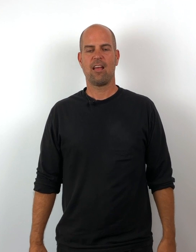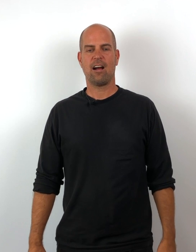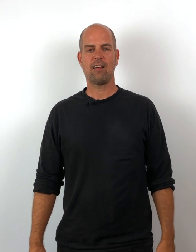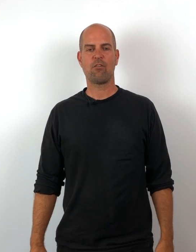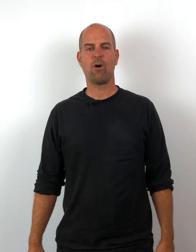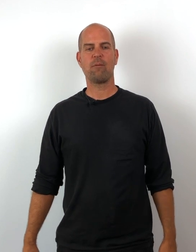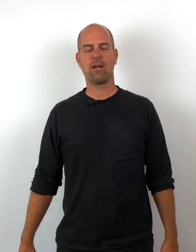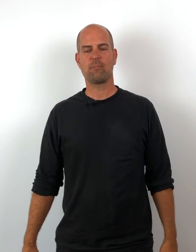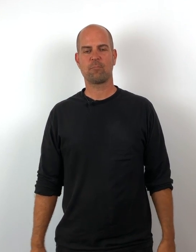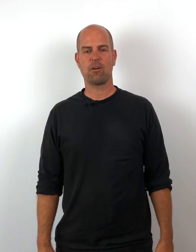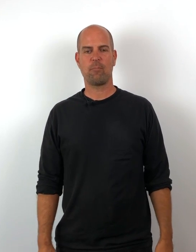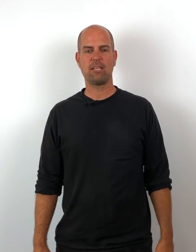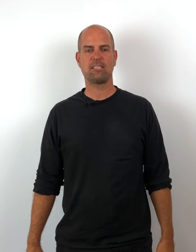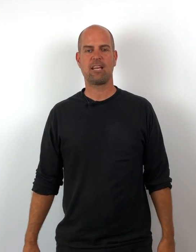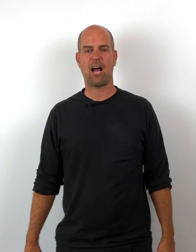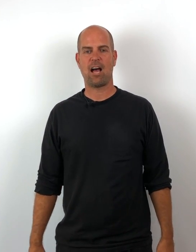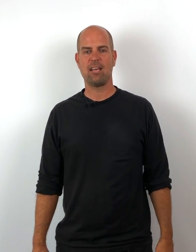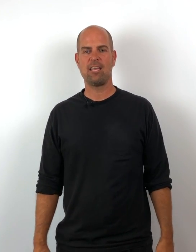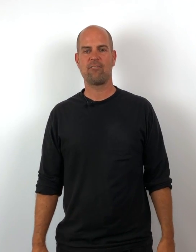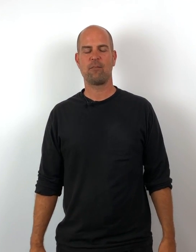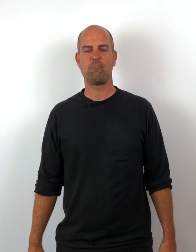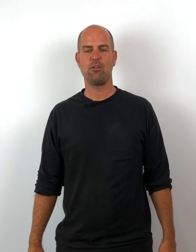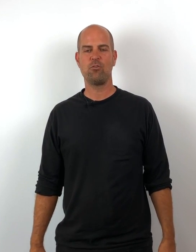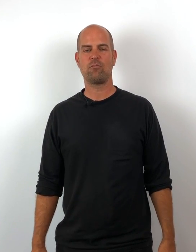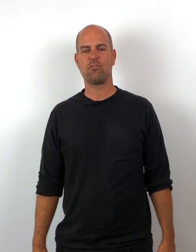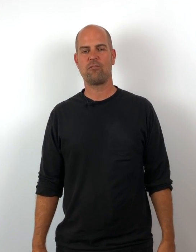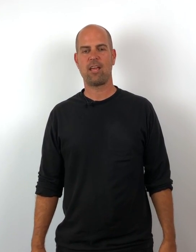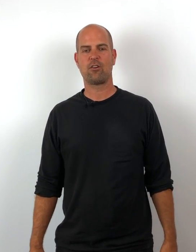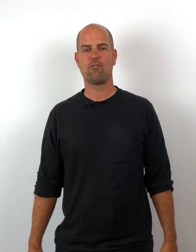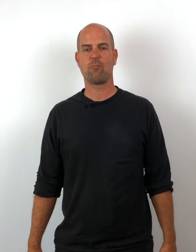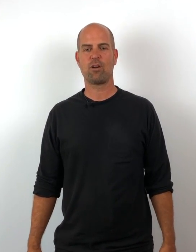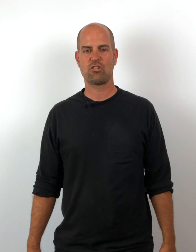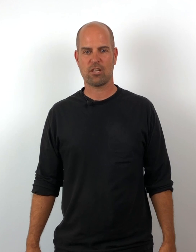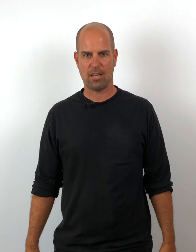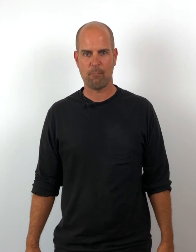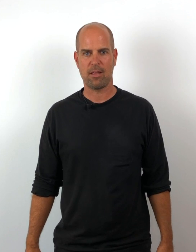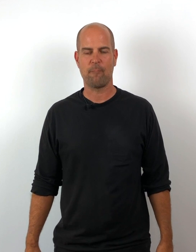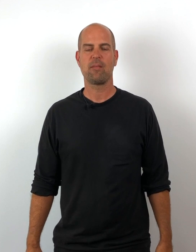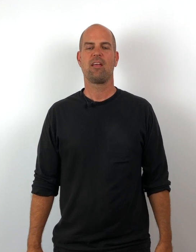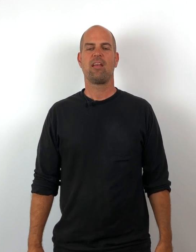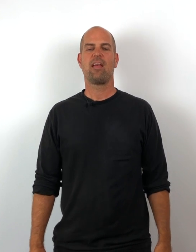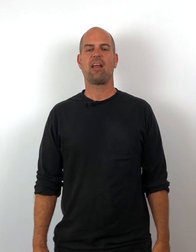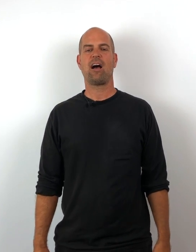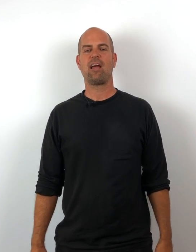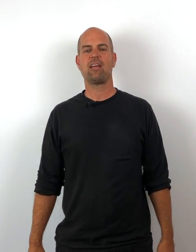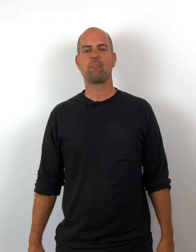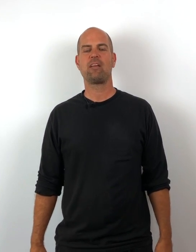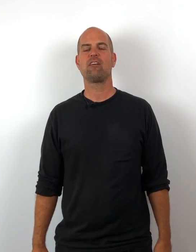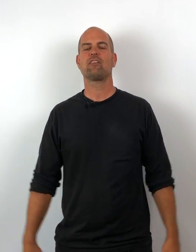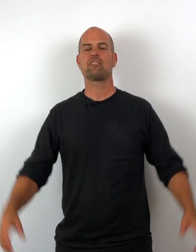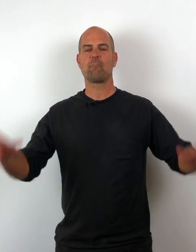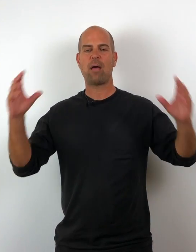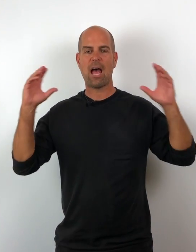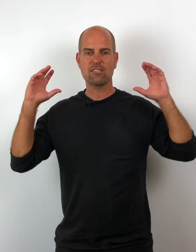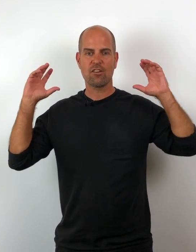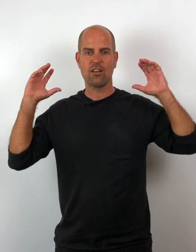Hi everyone. My name is Mark Benson. I live in beautiful Vancouver, British Columbia and I am here to pass on